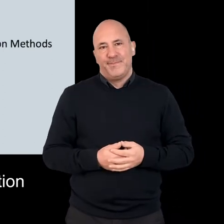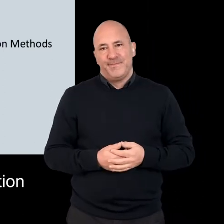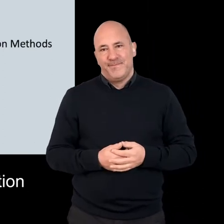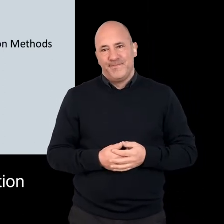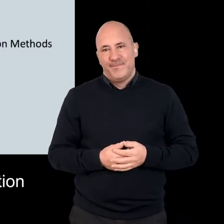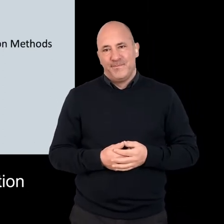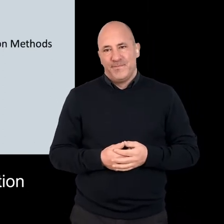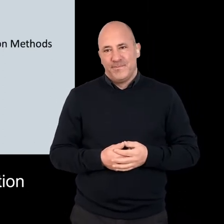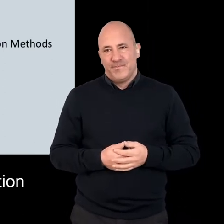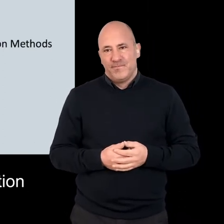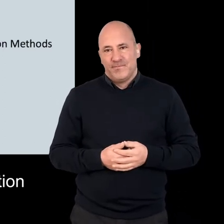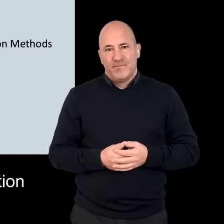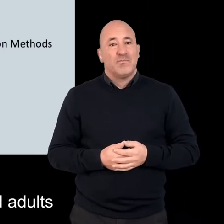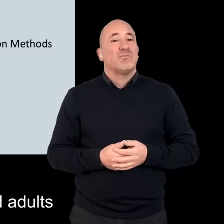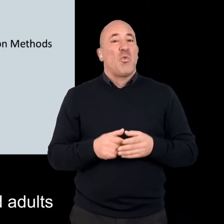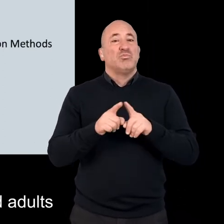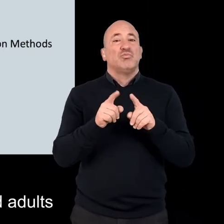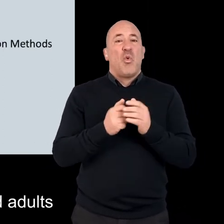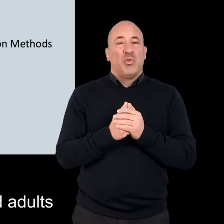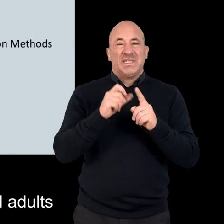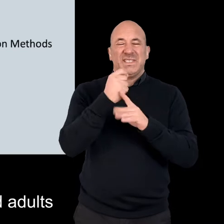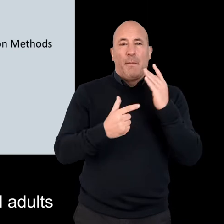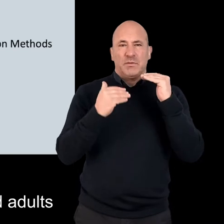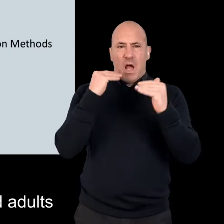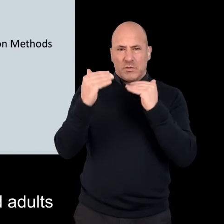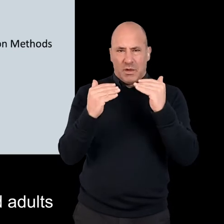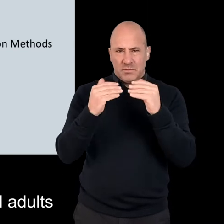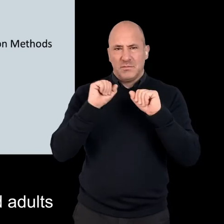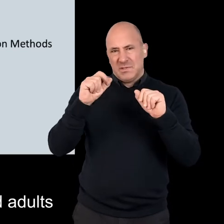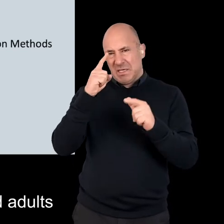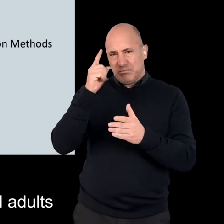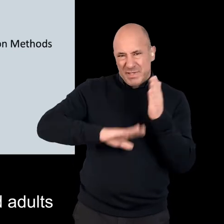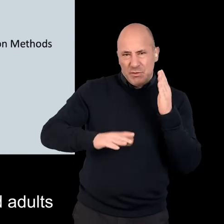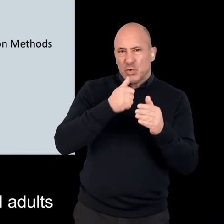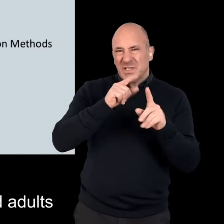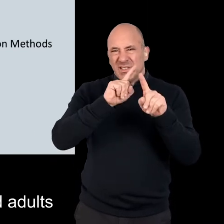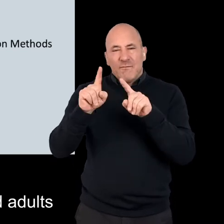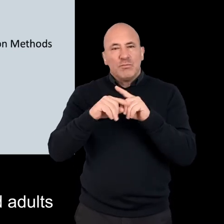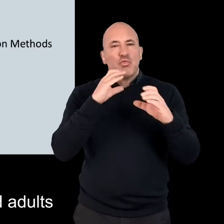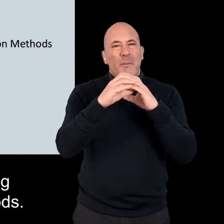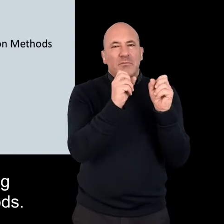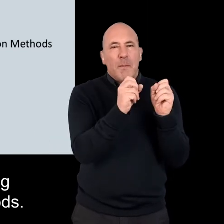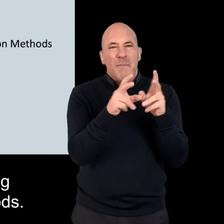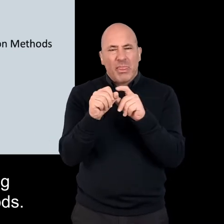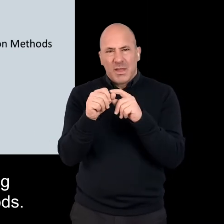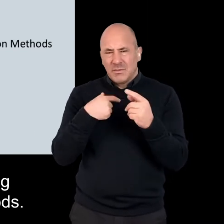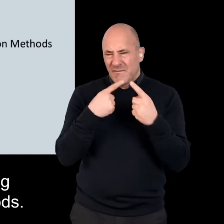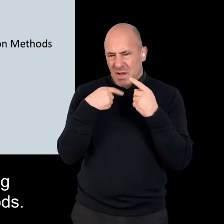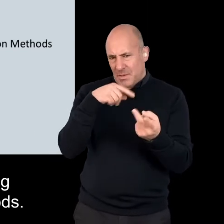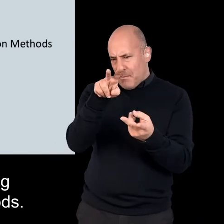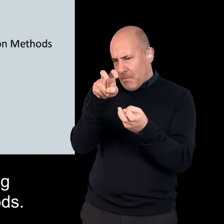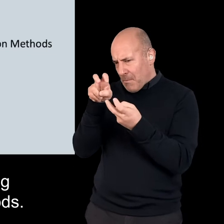technologies in their work, and also the findings from disabled adults and their